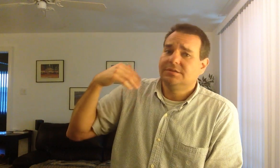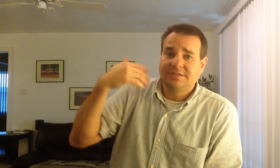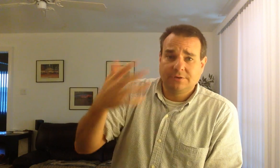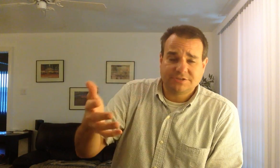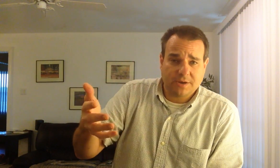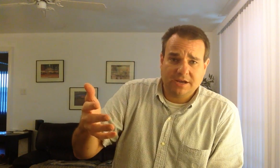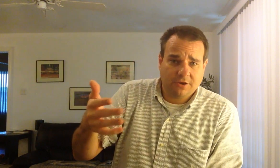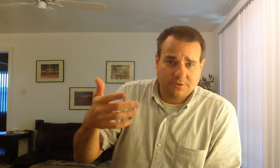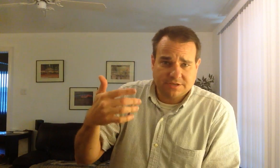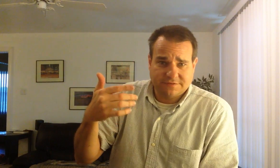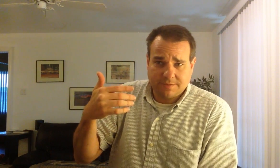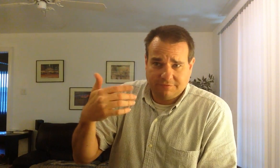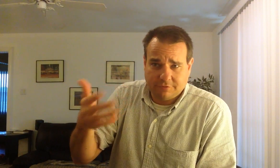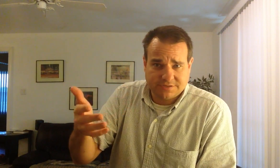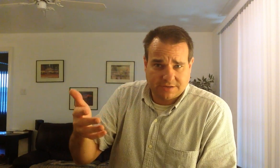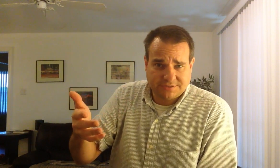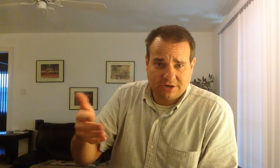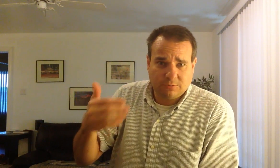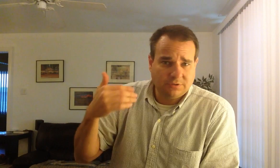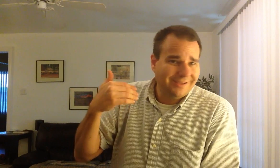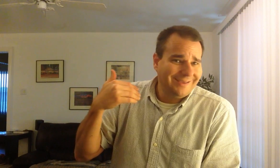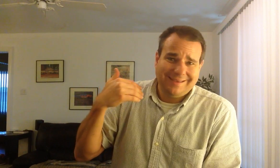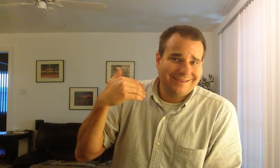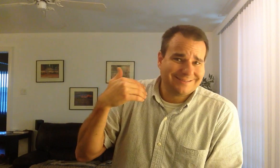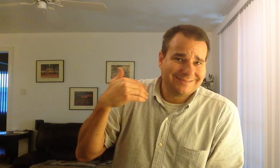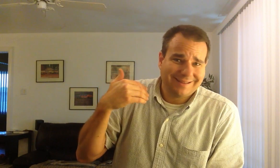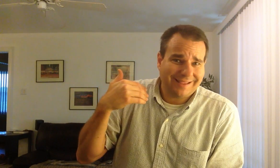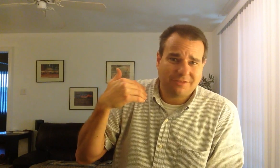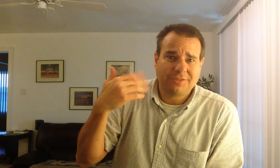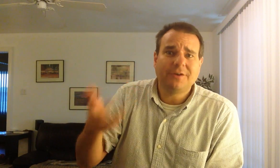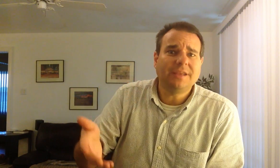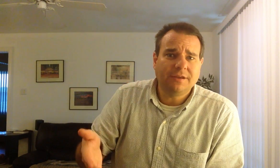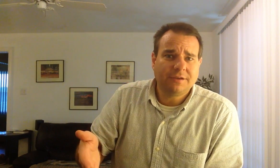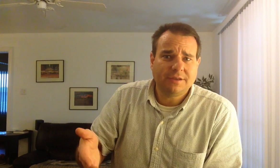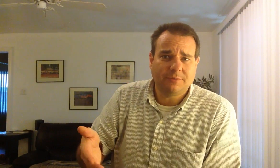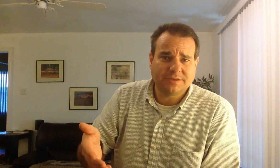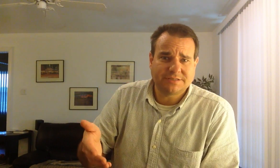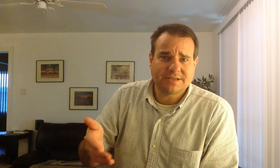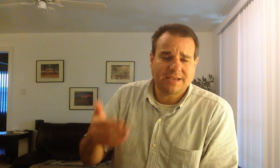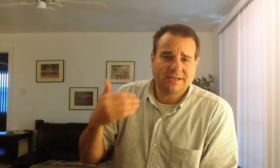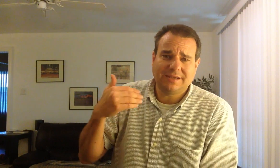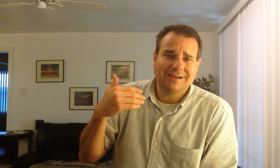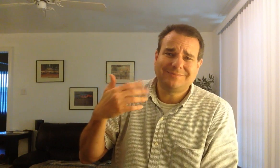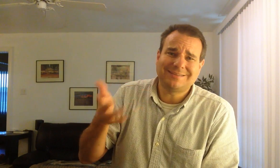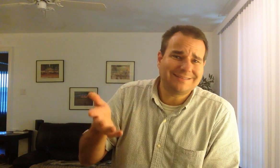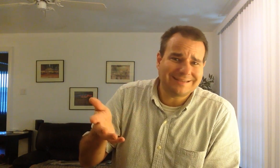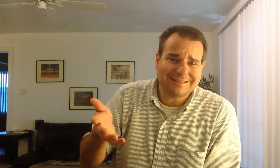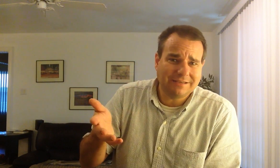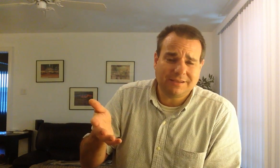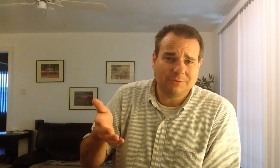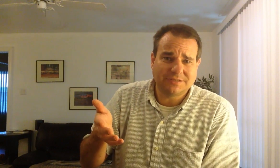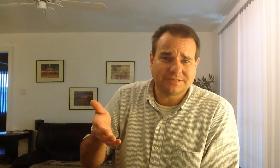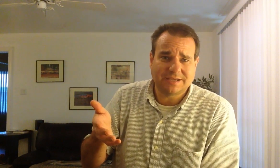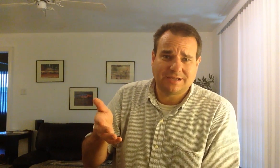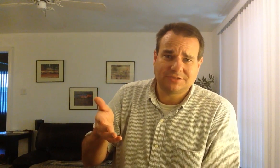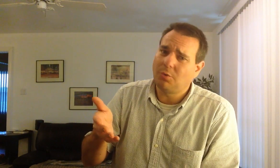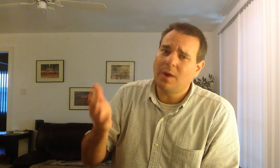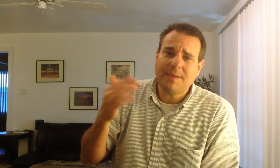Sirius Radio, which I've said before sounds terrible, is like 30 kilobits a second, up to 60 kilobits a second. So, way